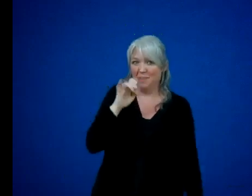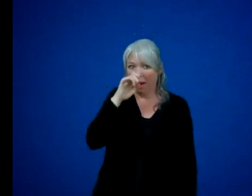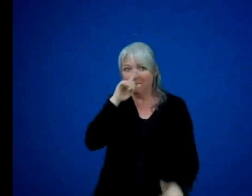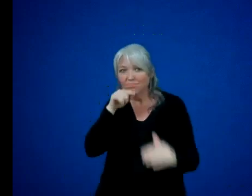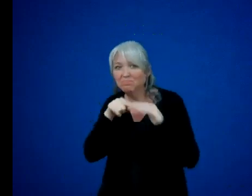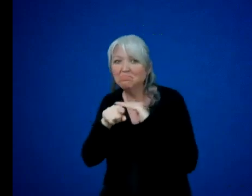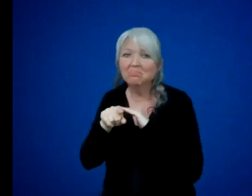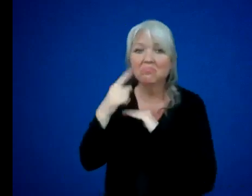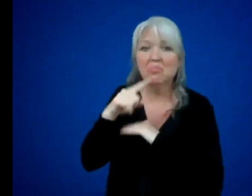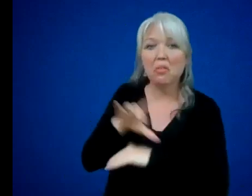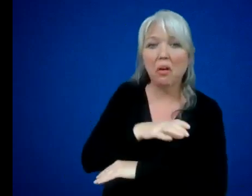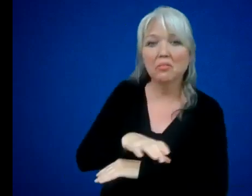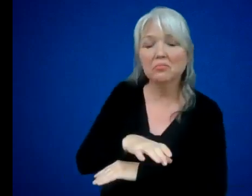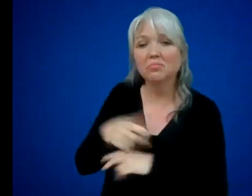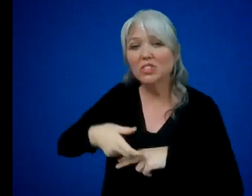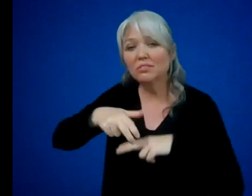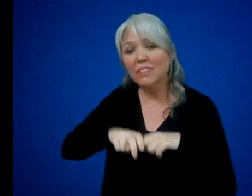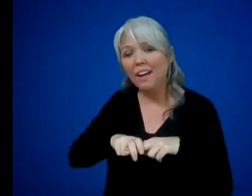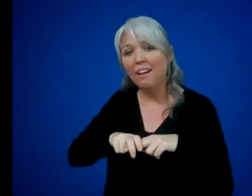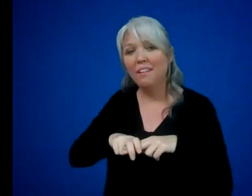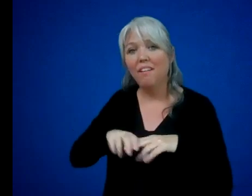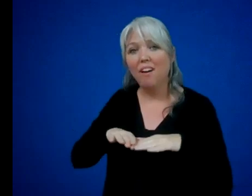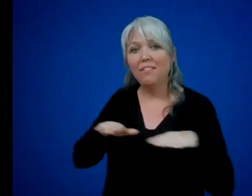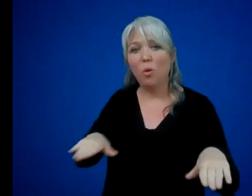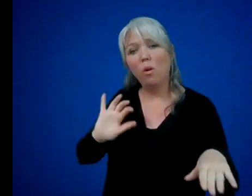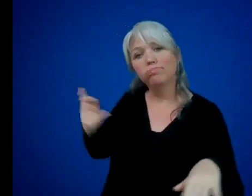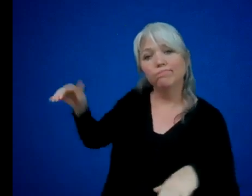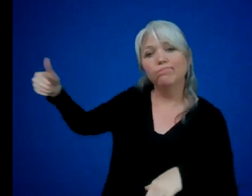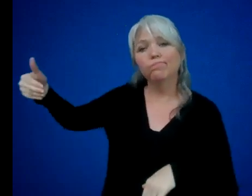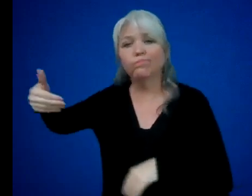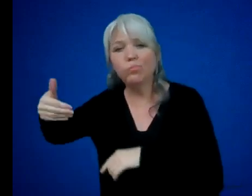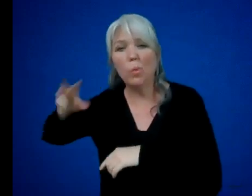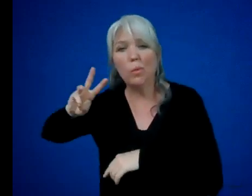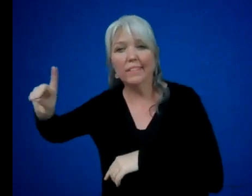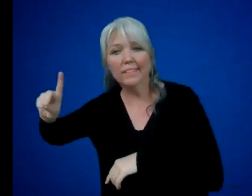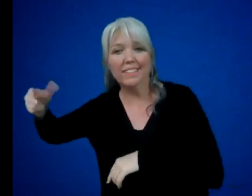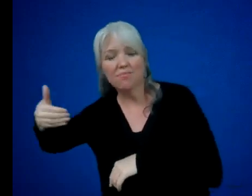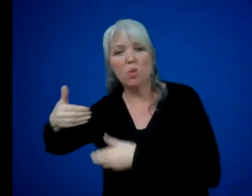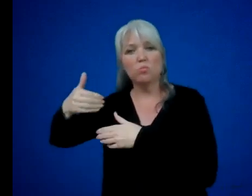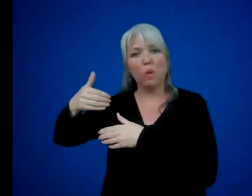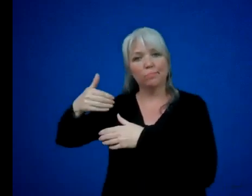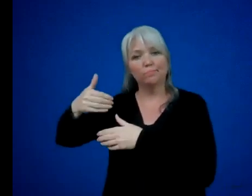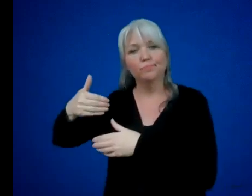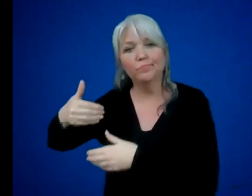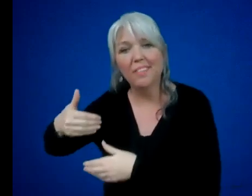She sat on the floor and wrapped her arms around Winn-Dixie and rocked him back and forth like he was a big old teddy bear.